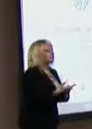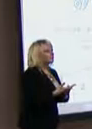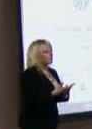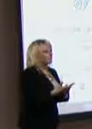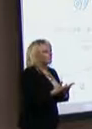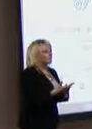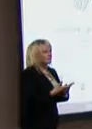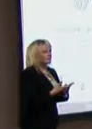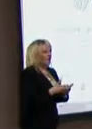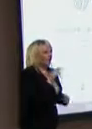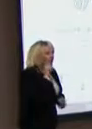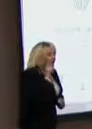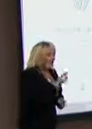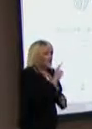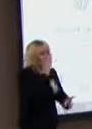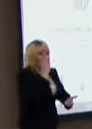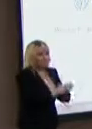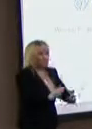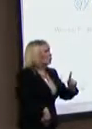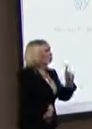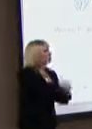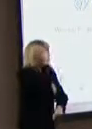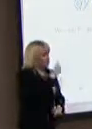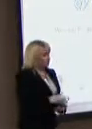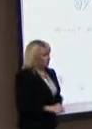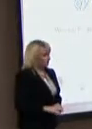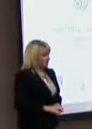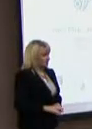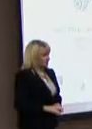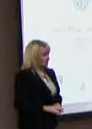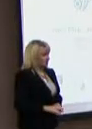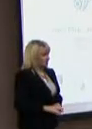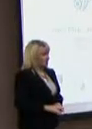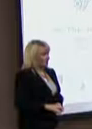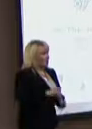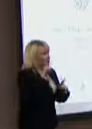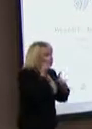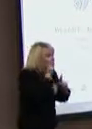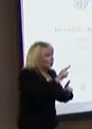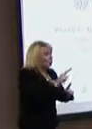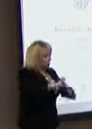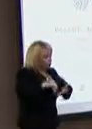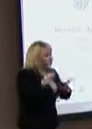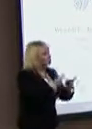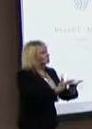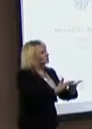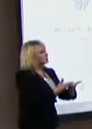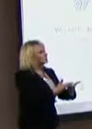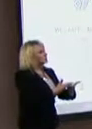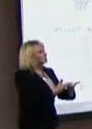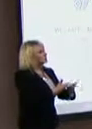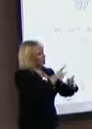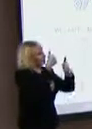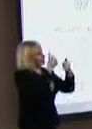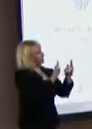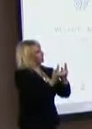That is absolute and utter rubbish. The first point, you do produce decent products